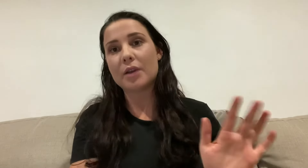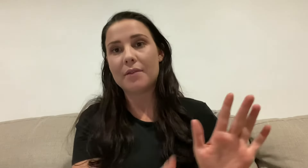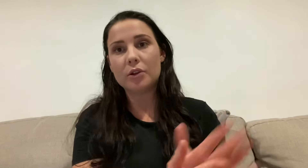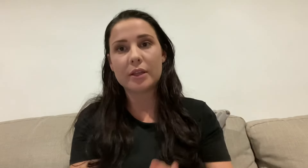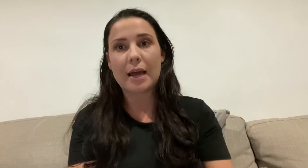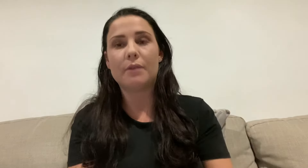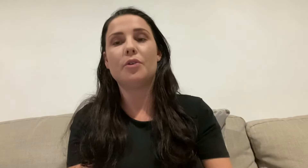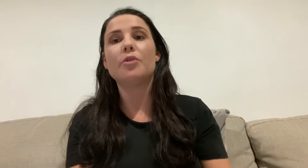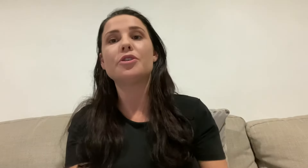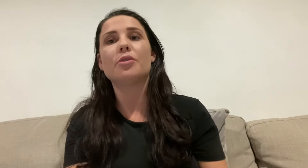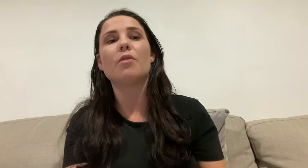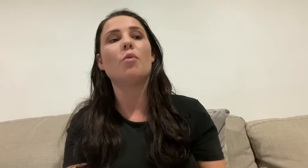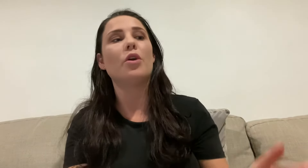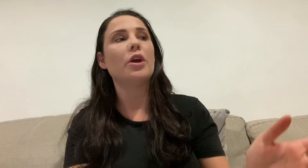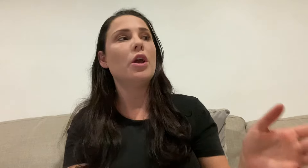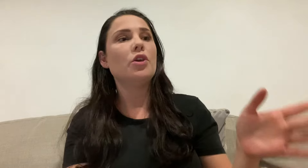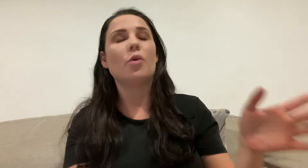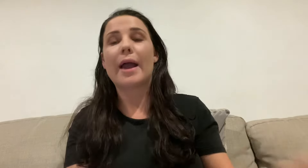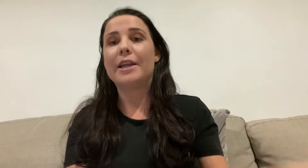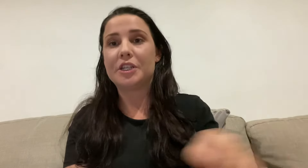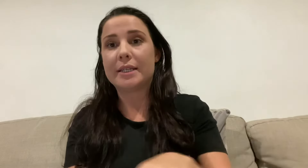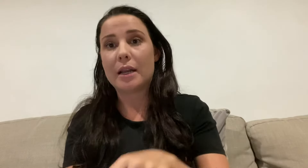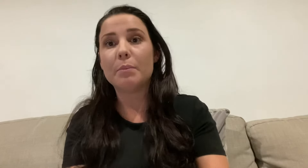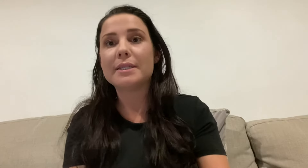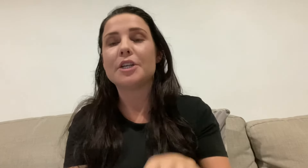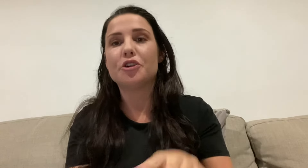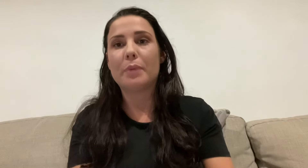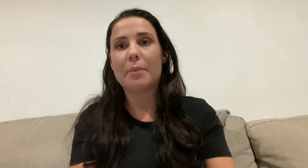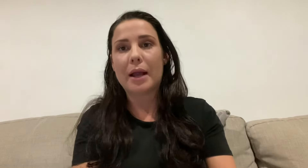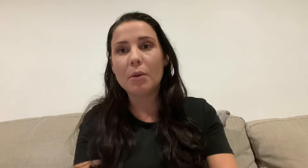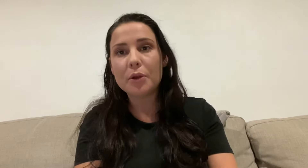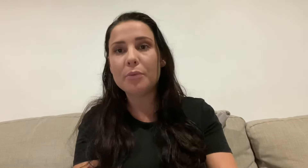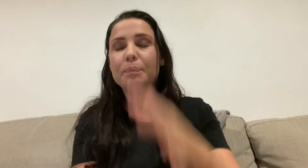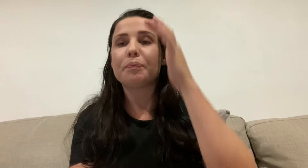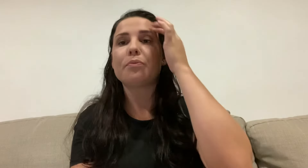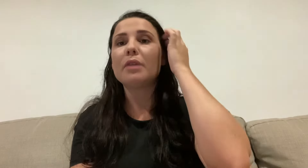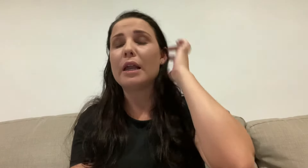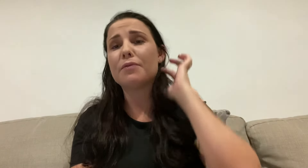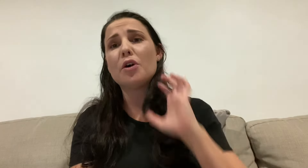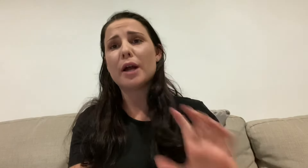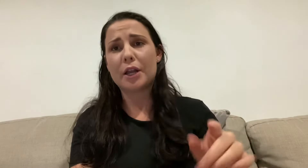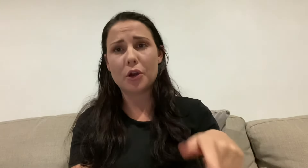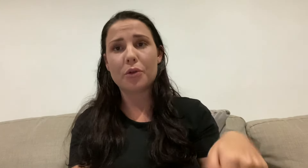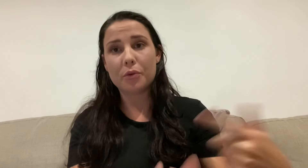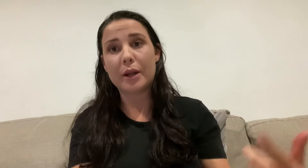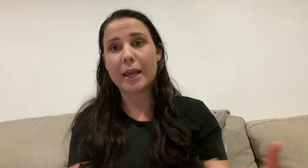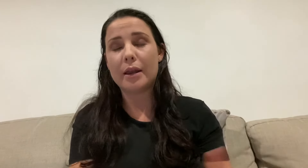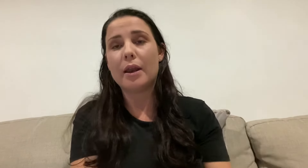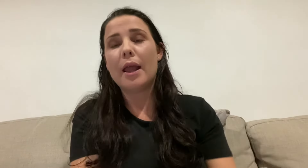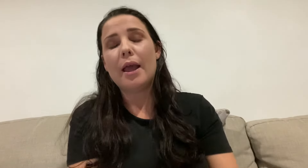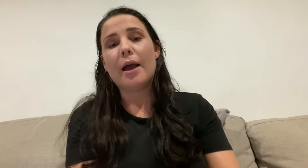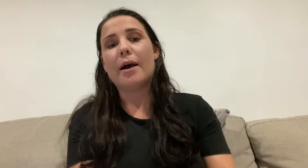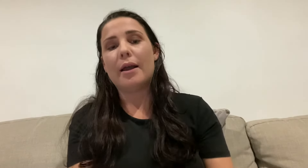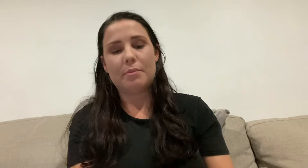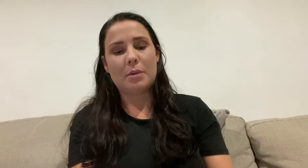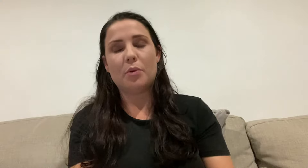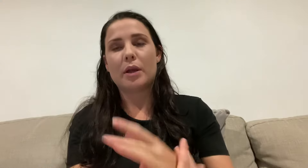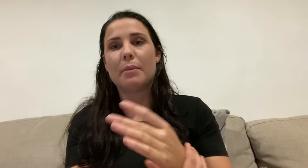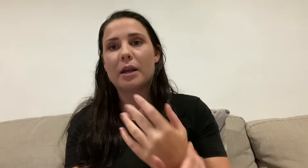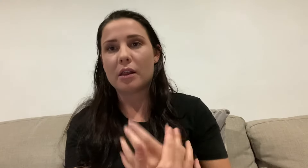So have a look at that. If you're not sure of what your ages and numbers that should be able to help you. If not, I can go through it again. And maybe we can make another